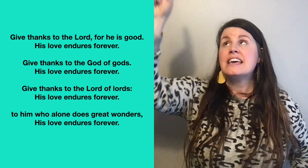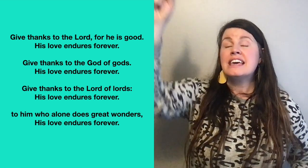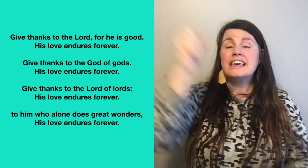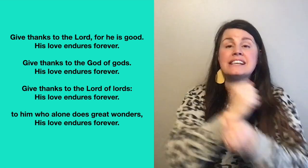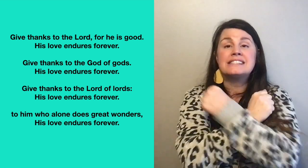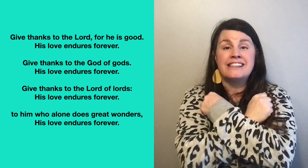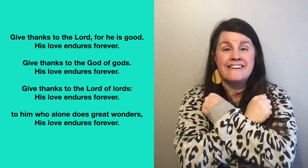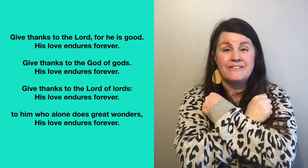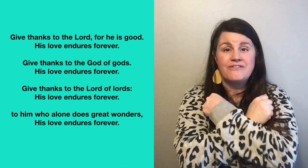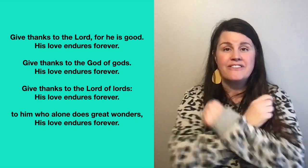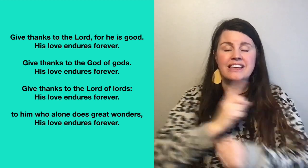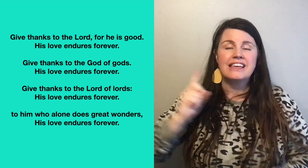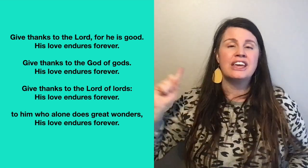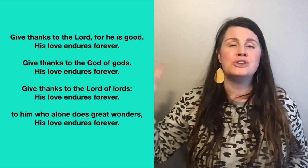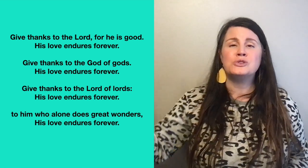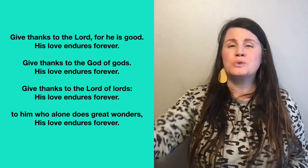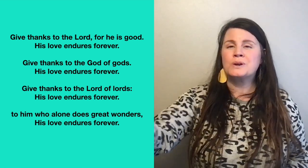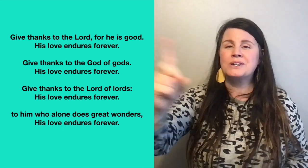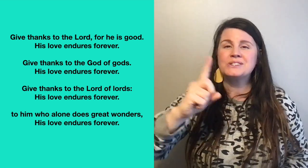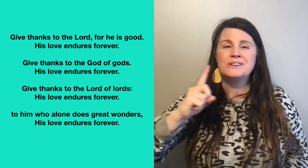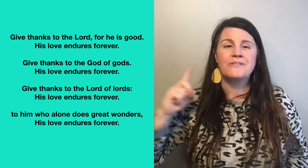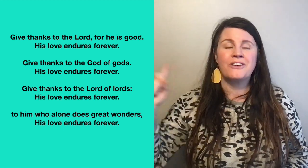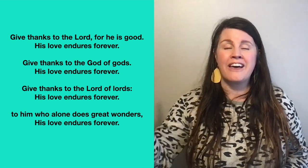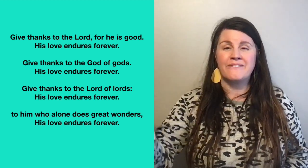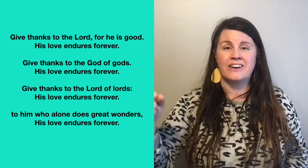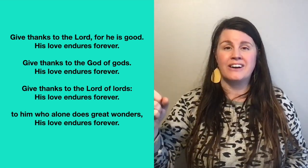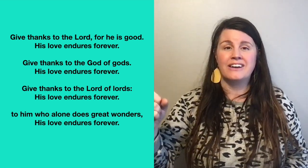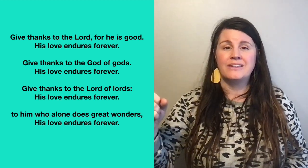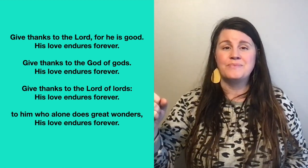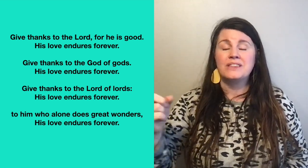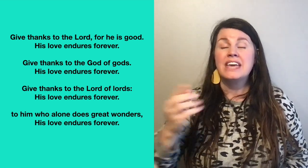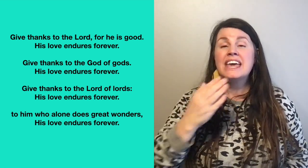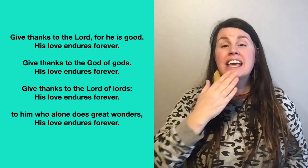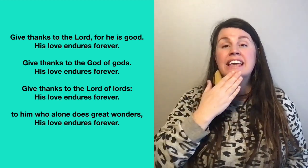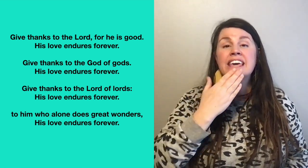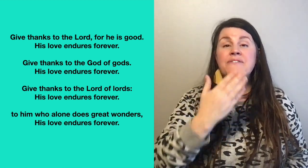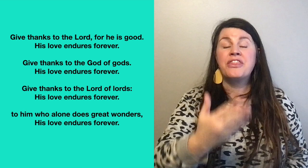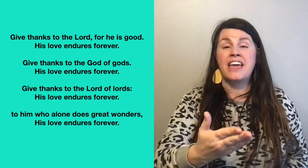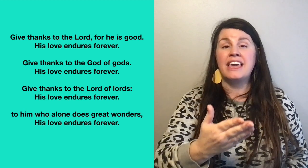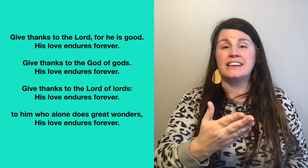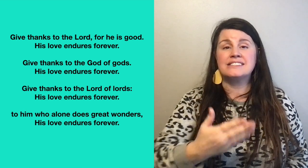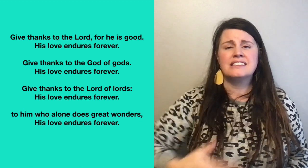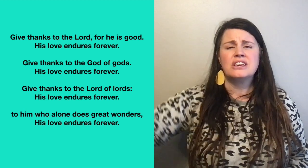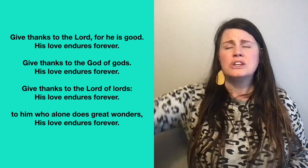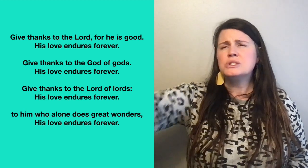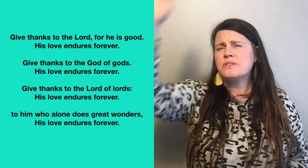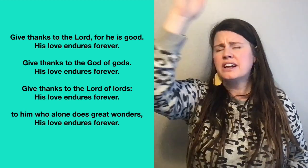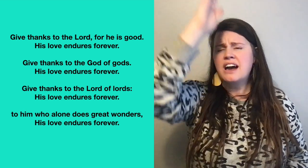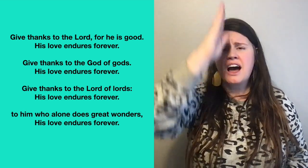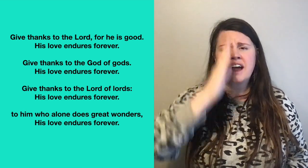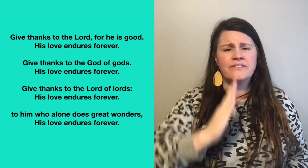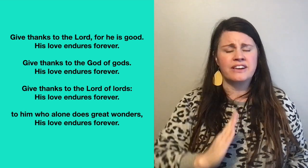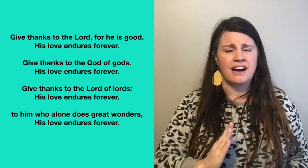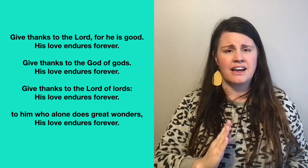His love endures forever. Give thanks to the God of gods.